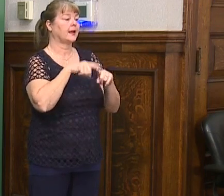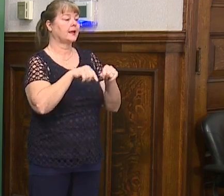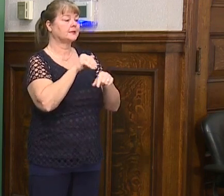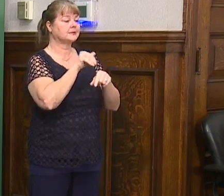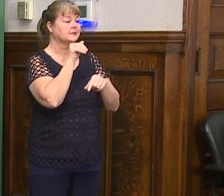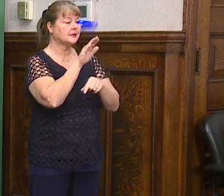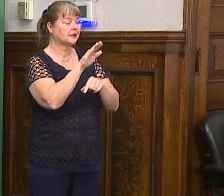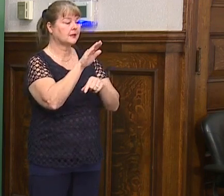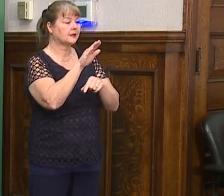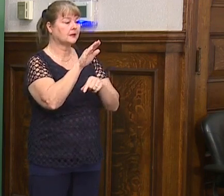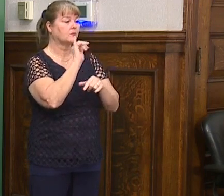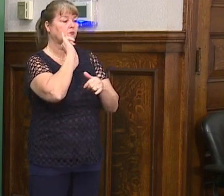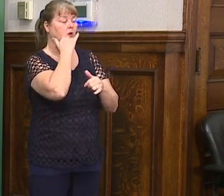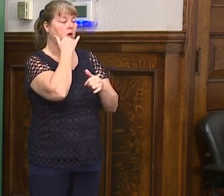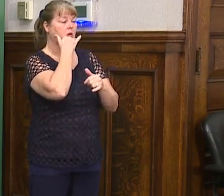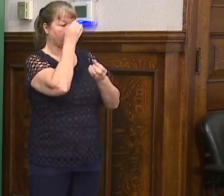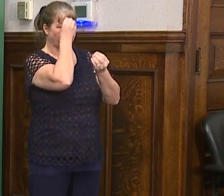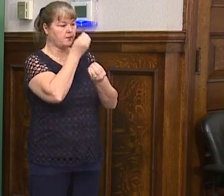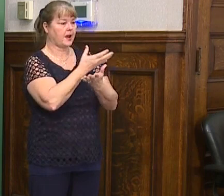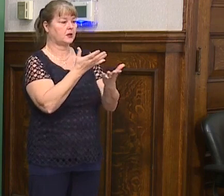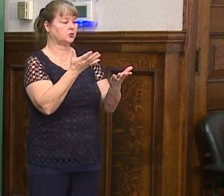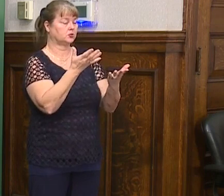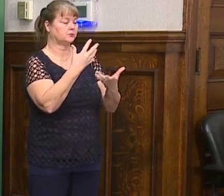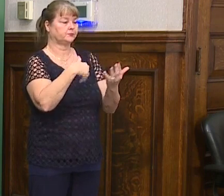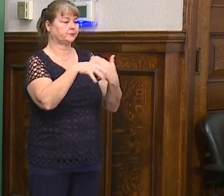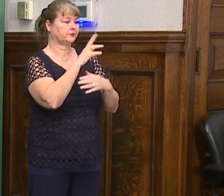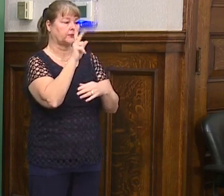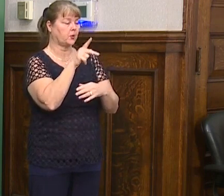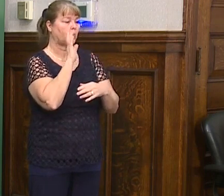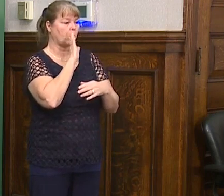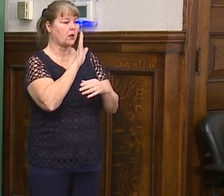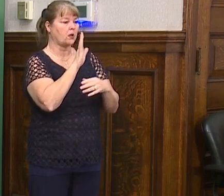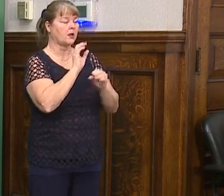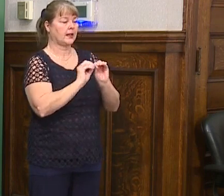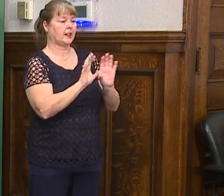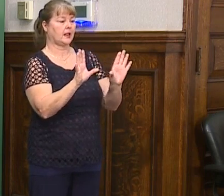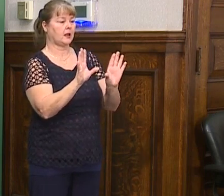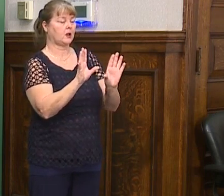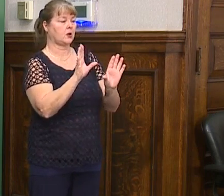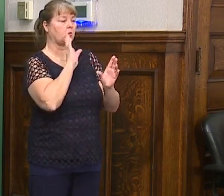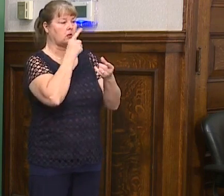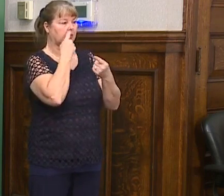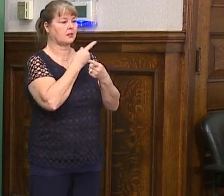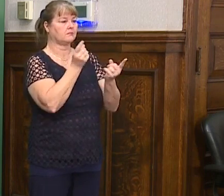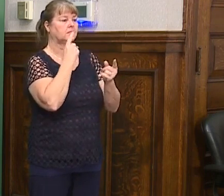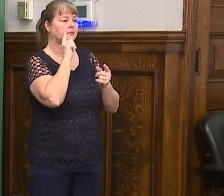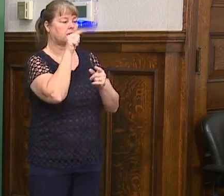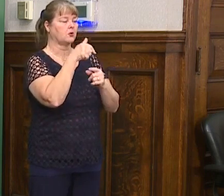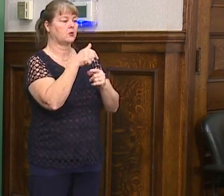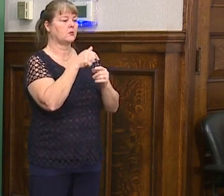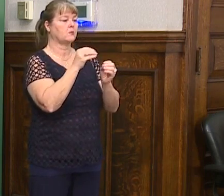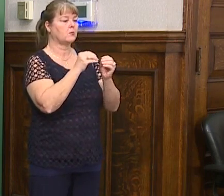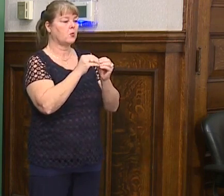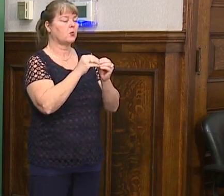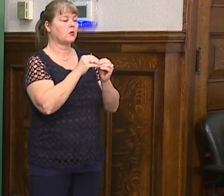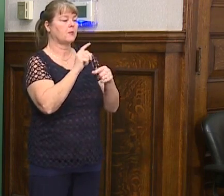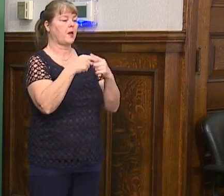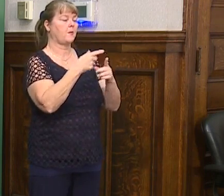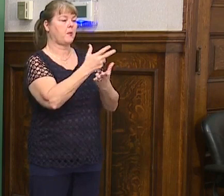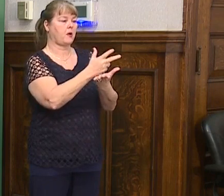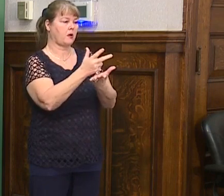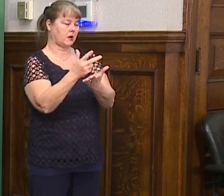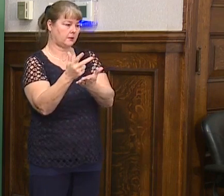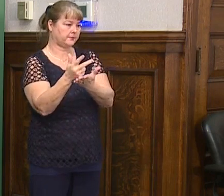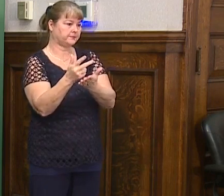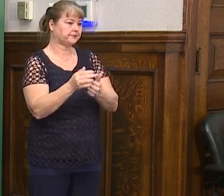send miss mixed mixed messages and we will get that addressed. So we will issue some more directors about parking